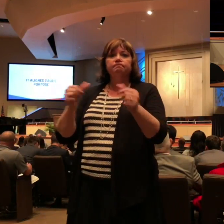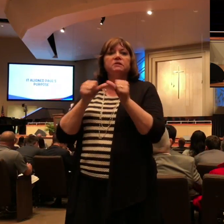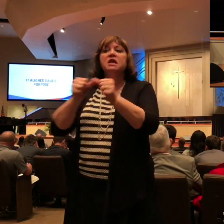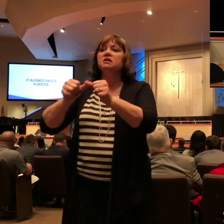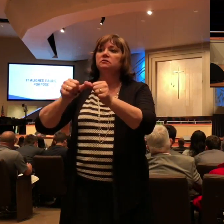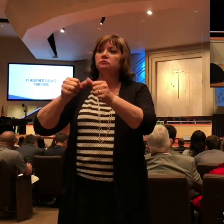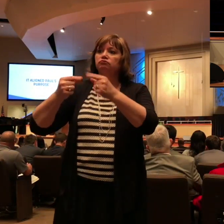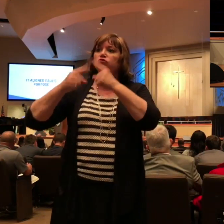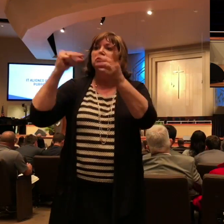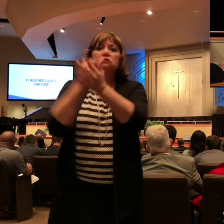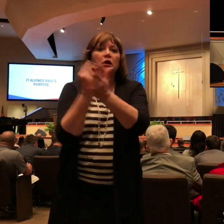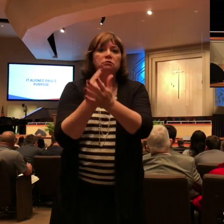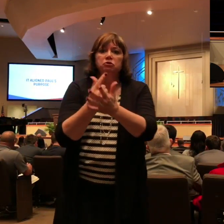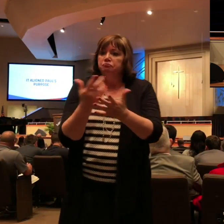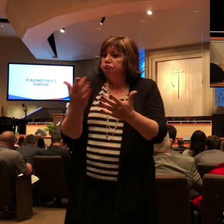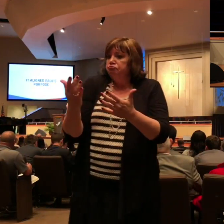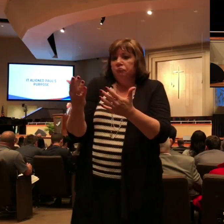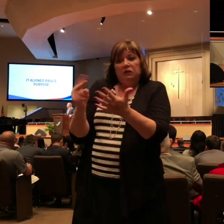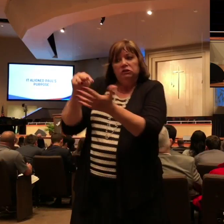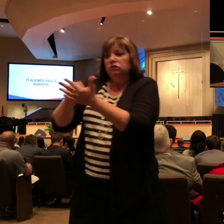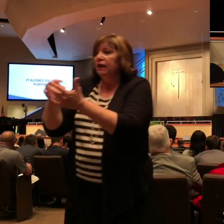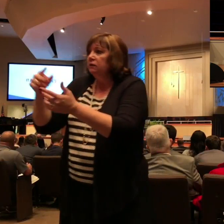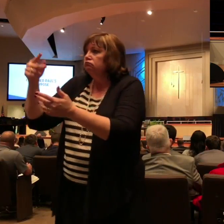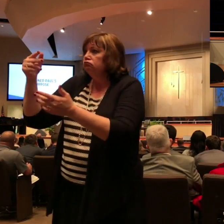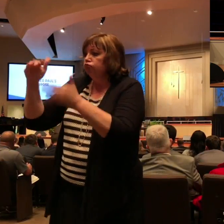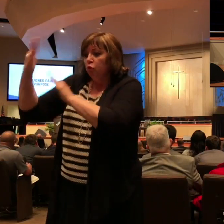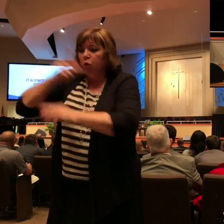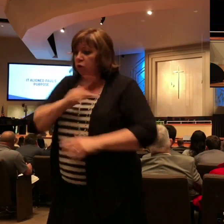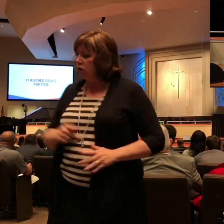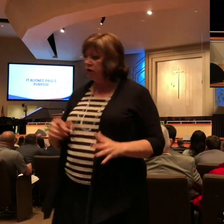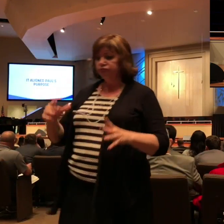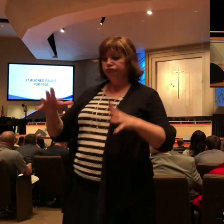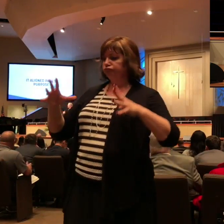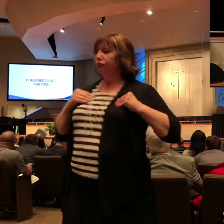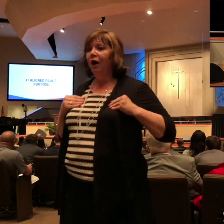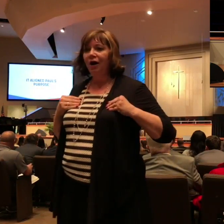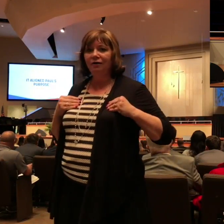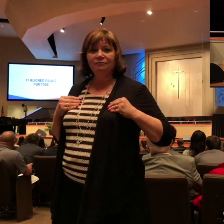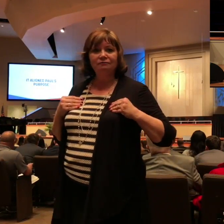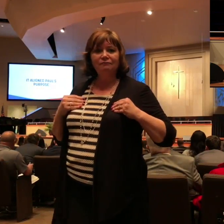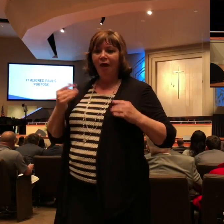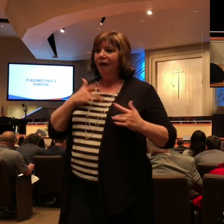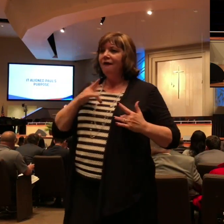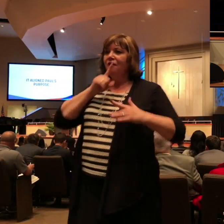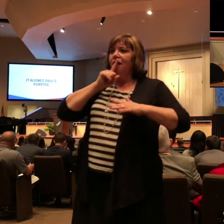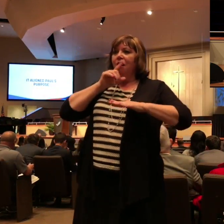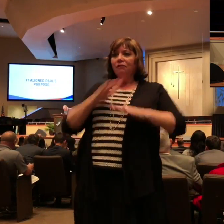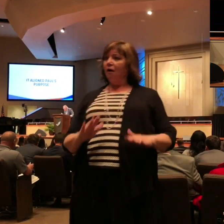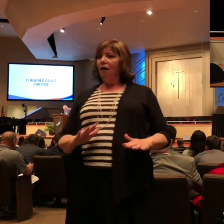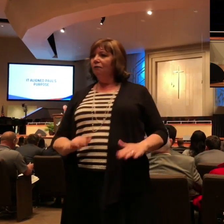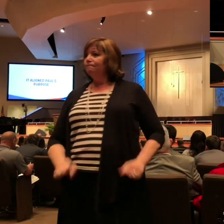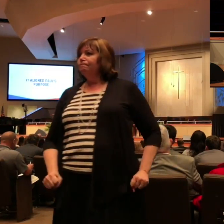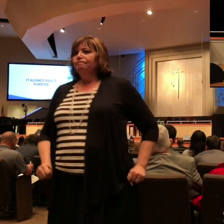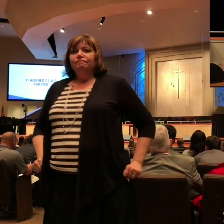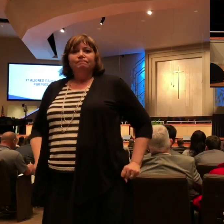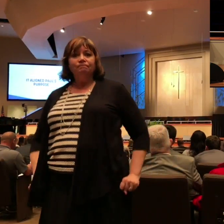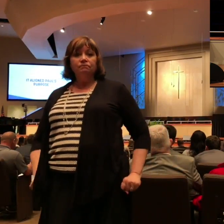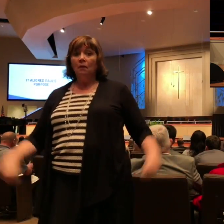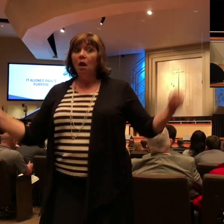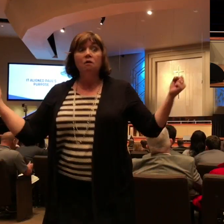wow that was Paul's spirit people praying for him the confidence he finds in the spirit of God according